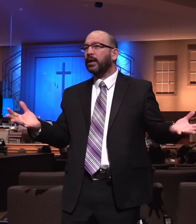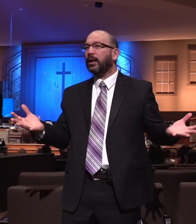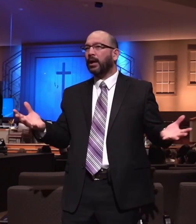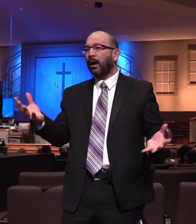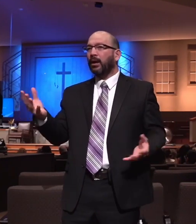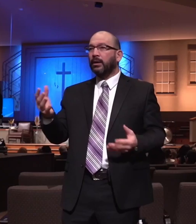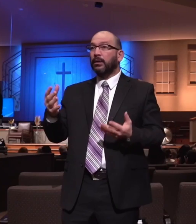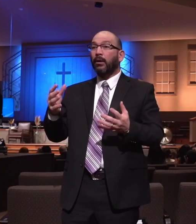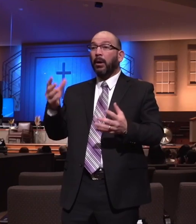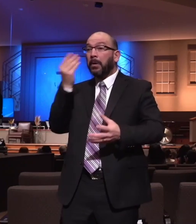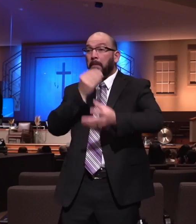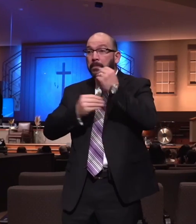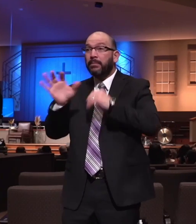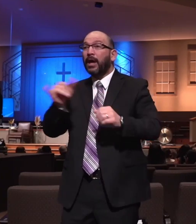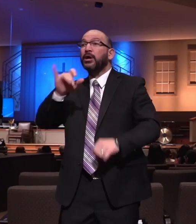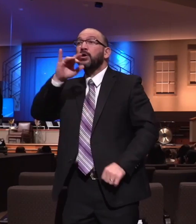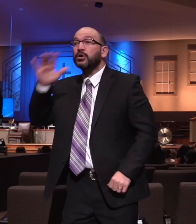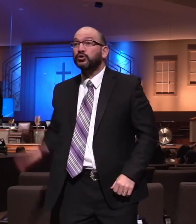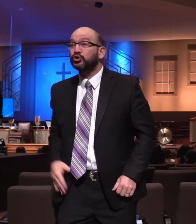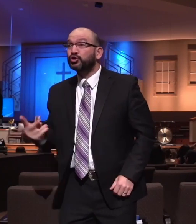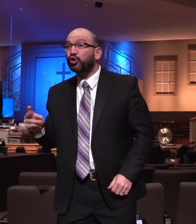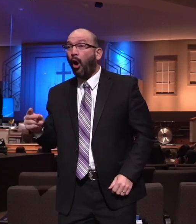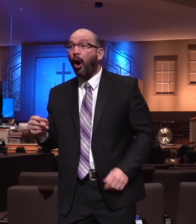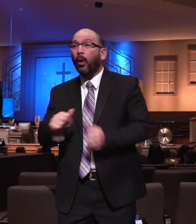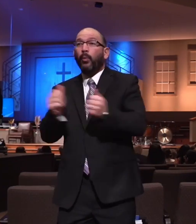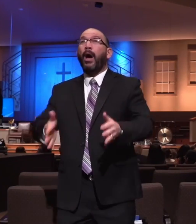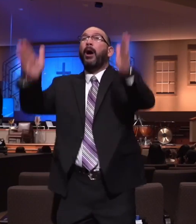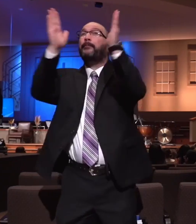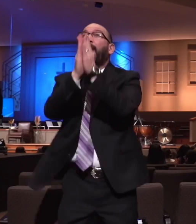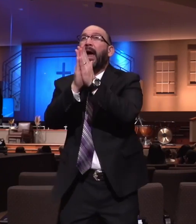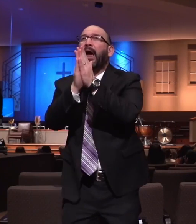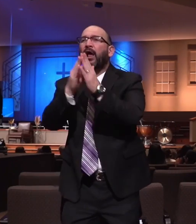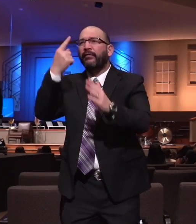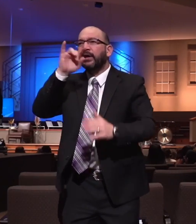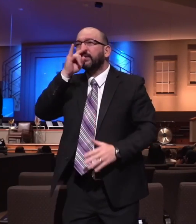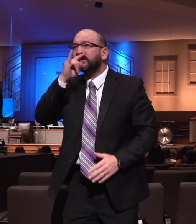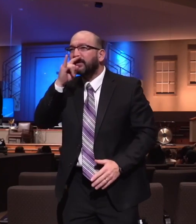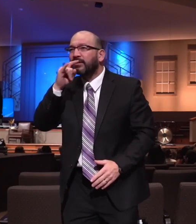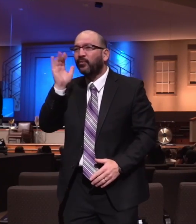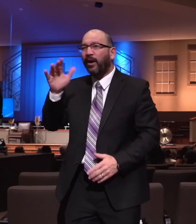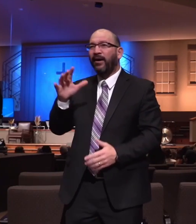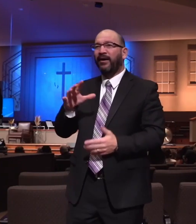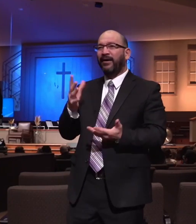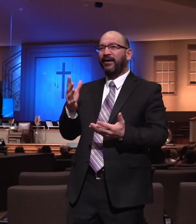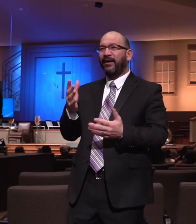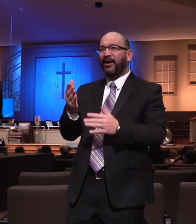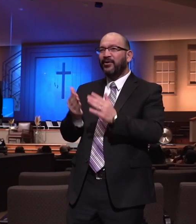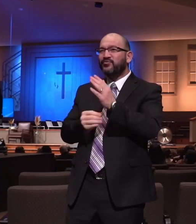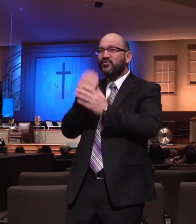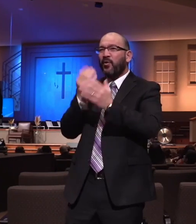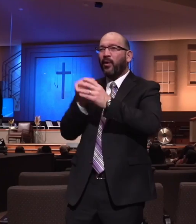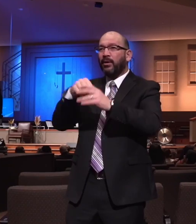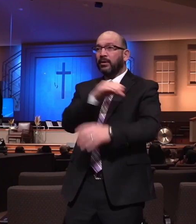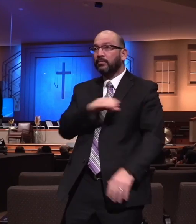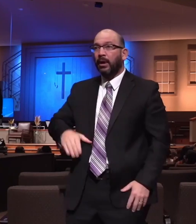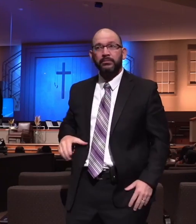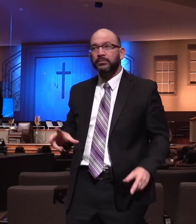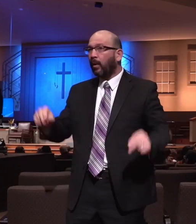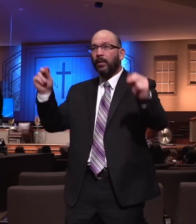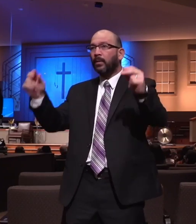dog does at home. Do not think that you can live that way and think that you bring your kids to the youth group and everything's going to be just fine. They've got to see